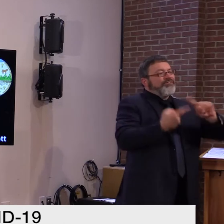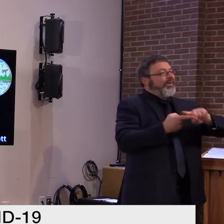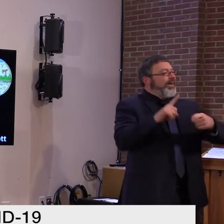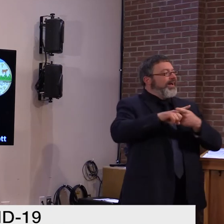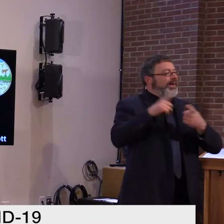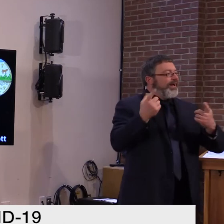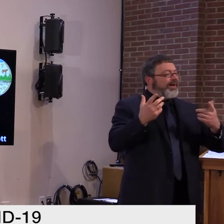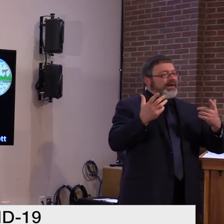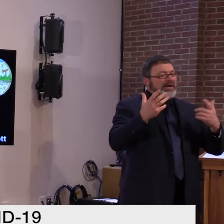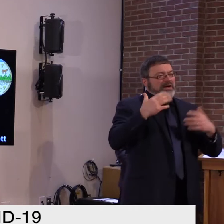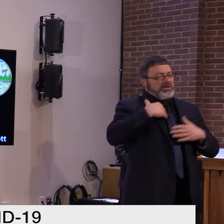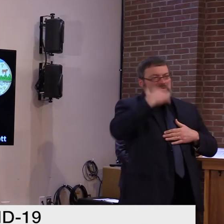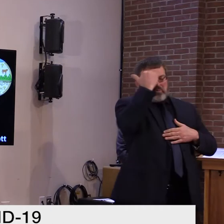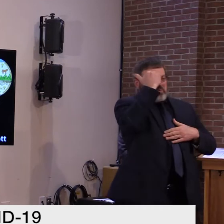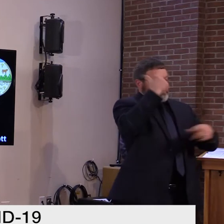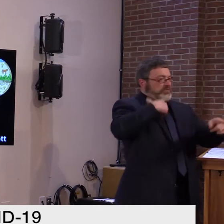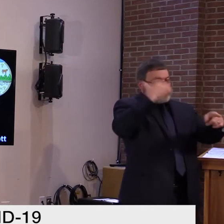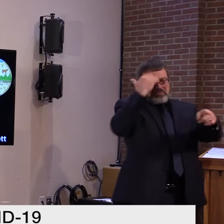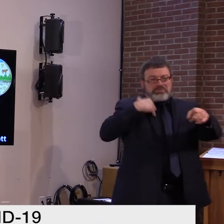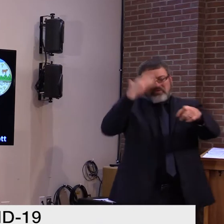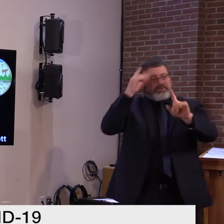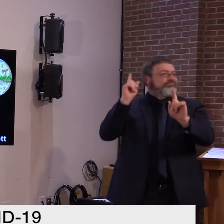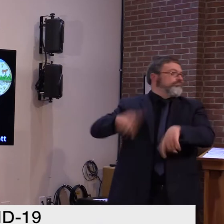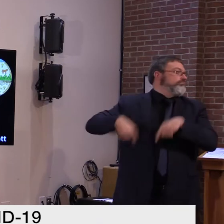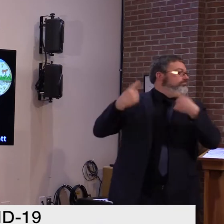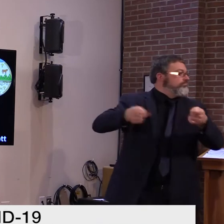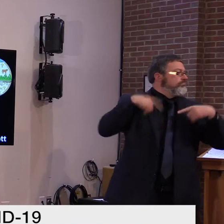how many inches or feet I am from a person.